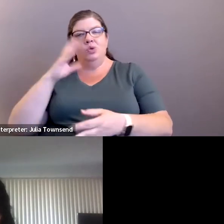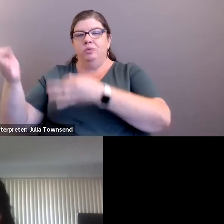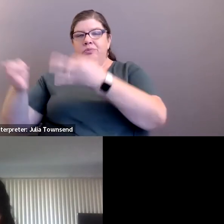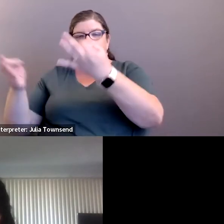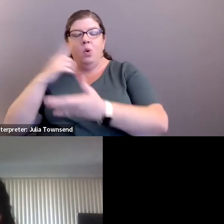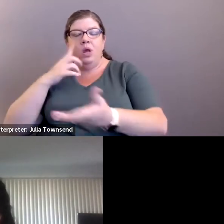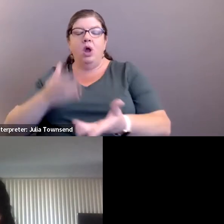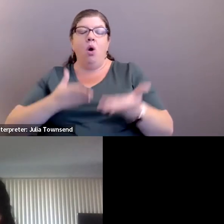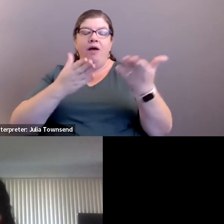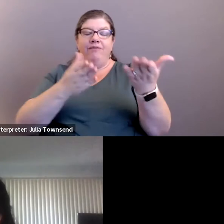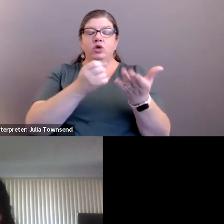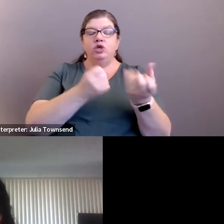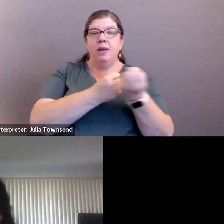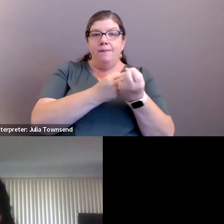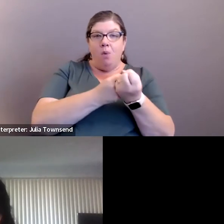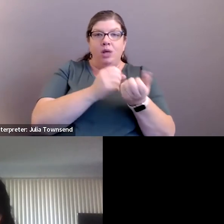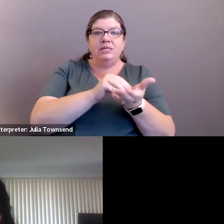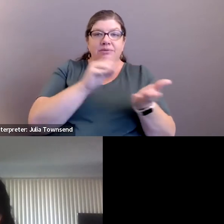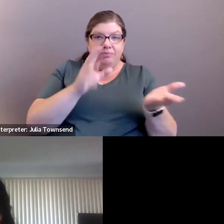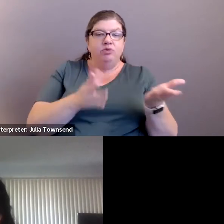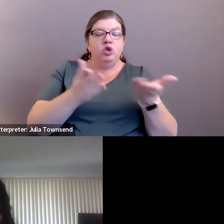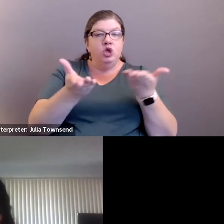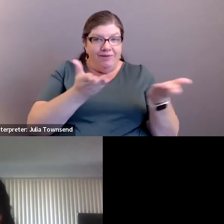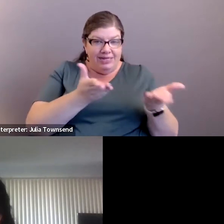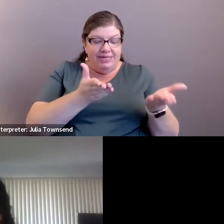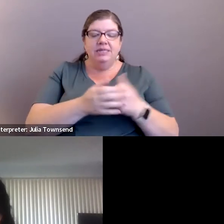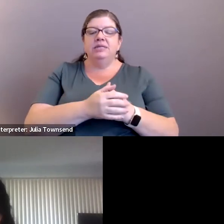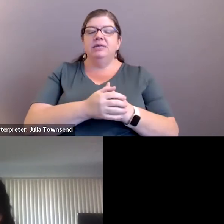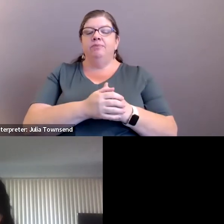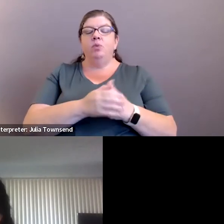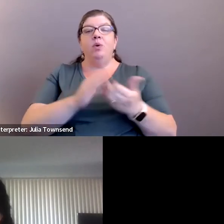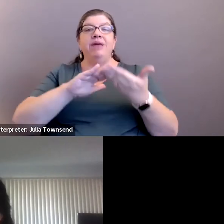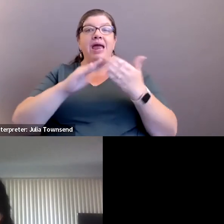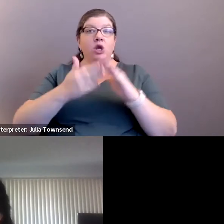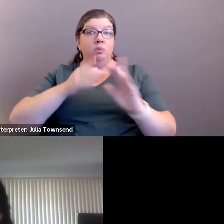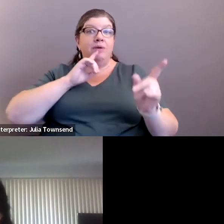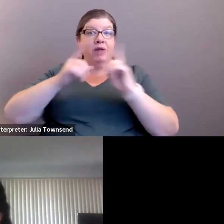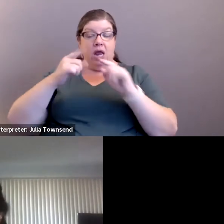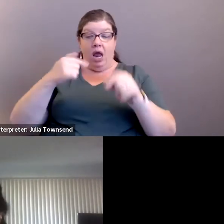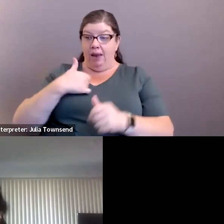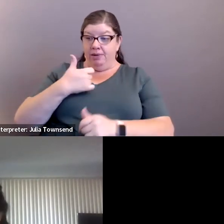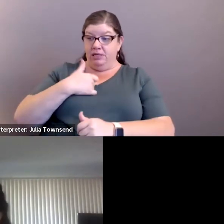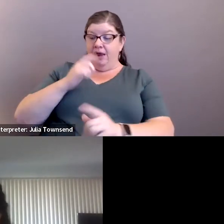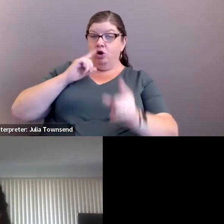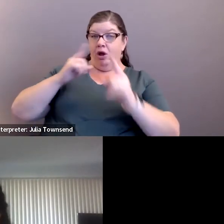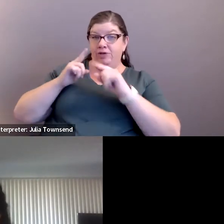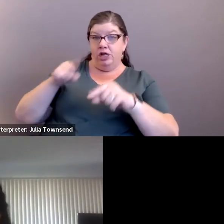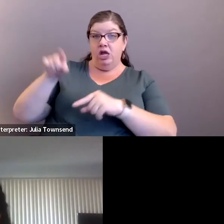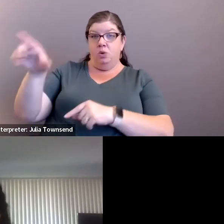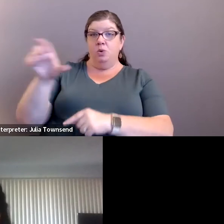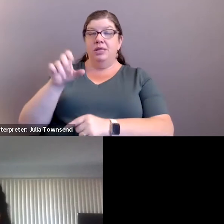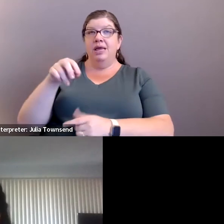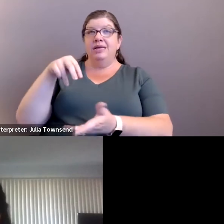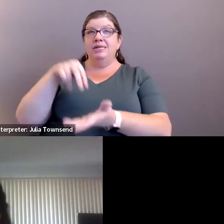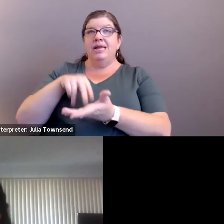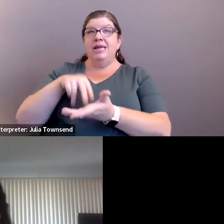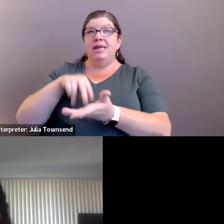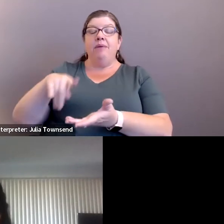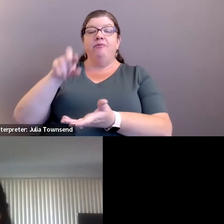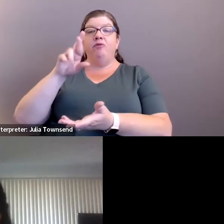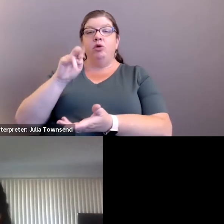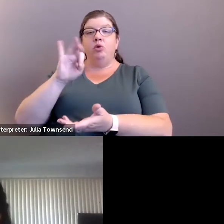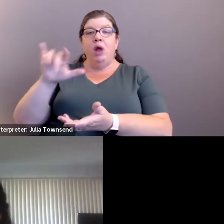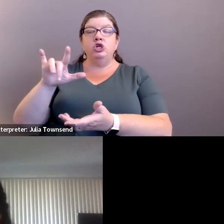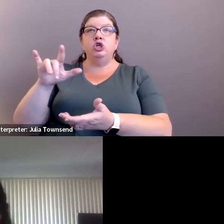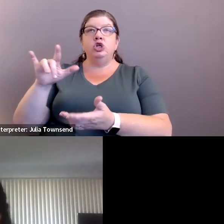and services for students. We've had some community conversations. I myself have had a conversation with Stand Up for Racial Justice, to Santa